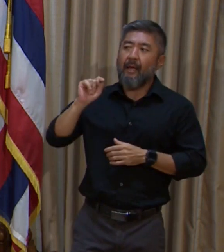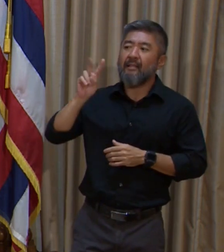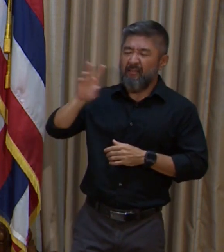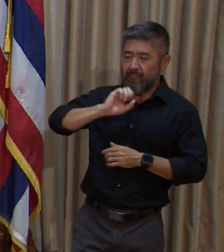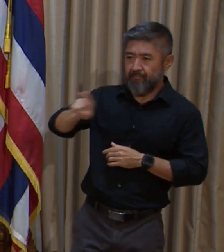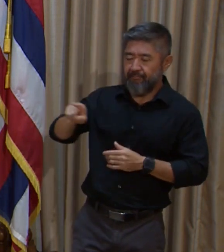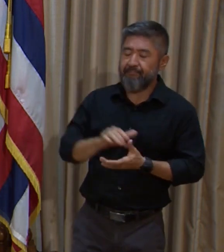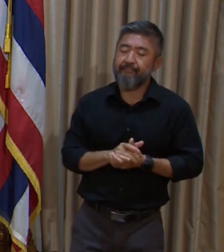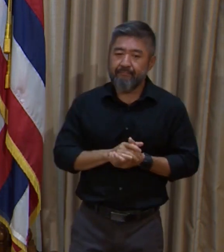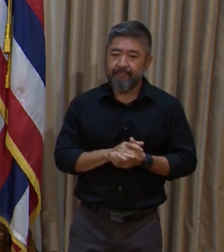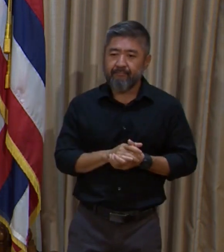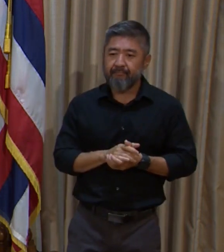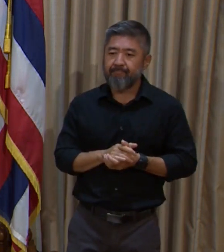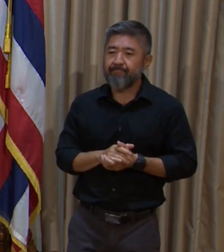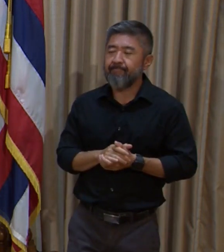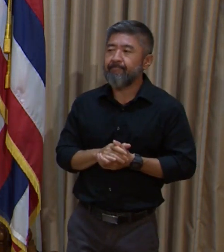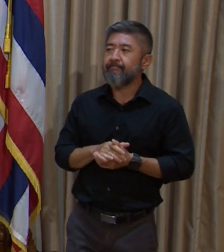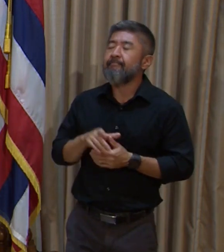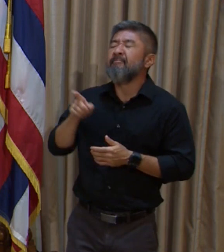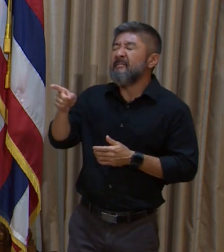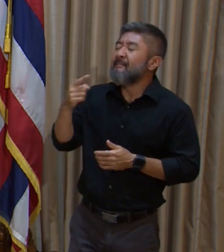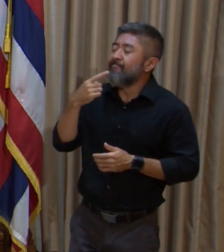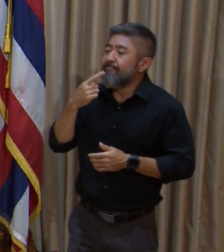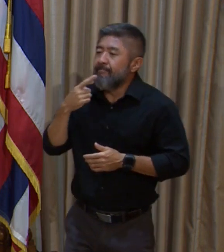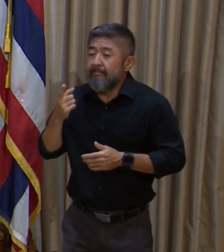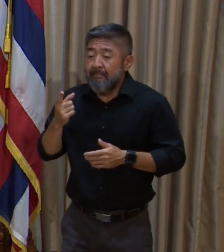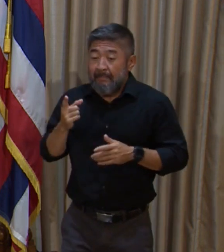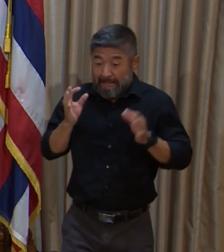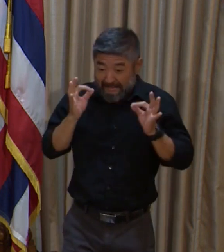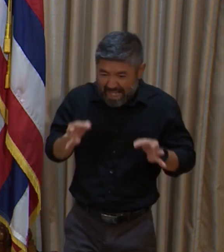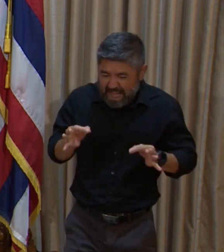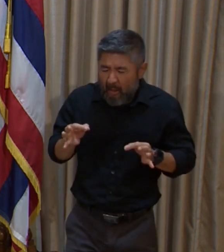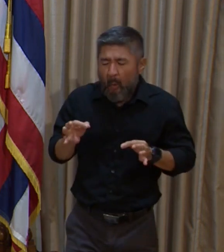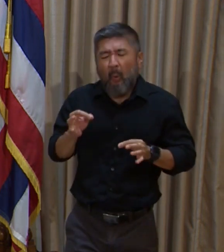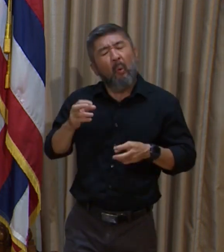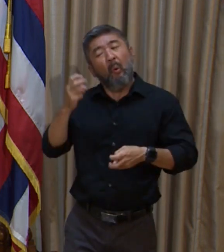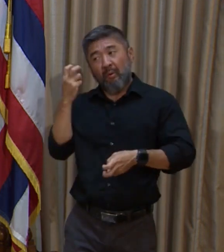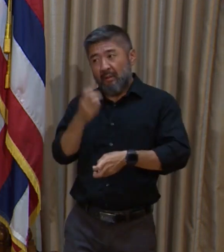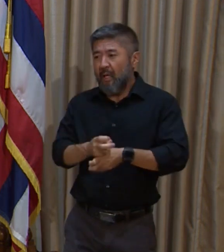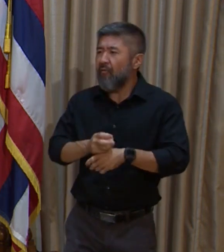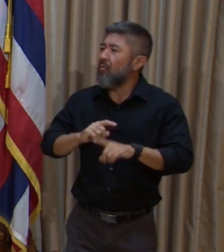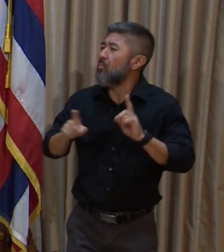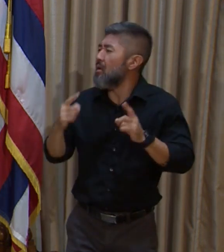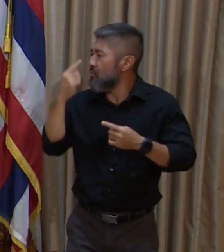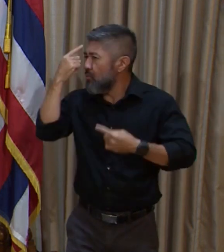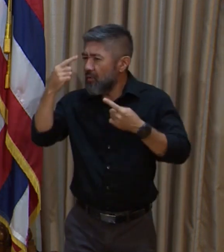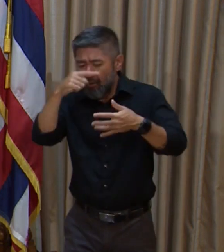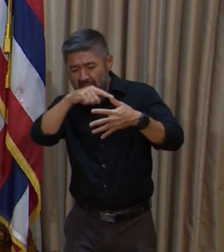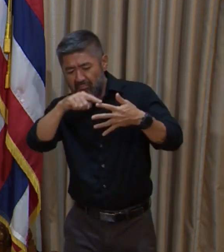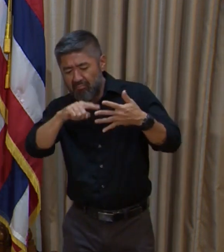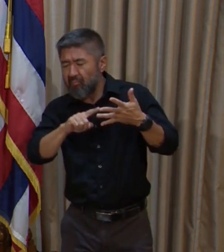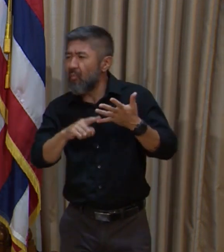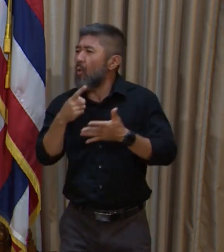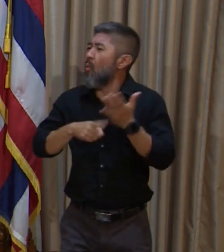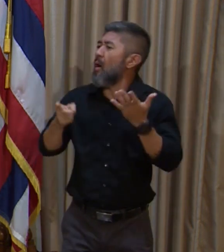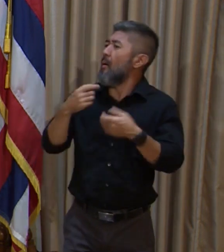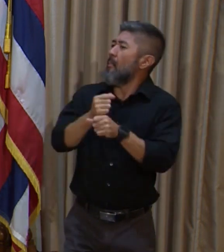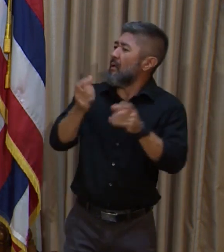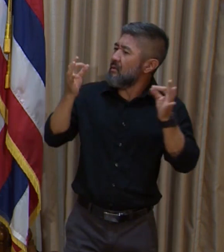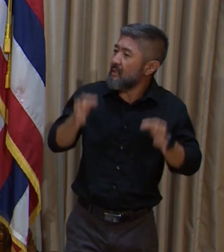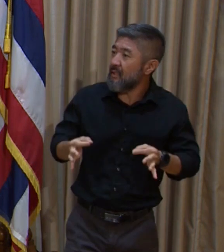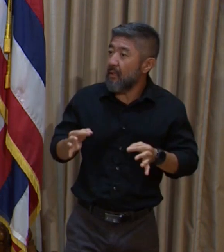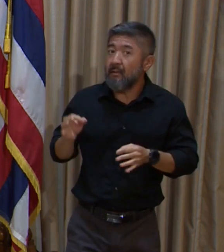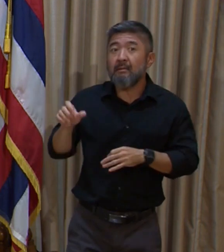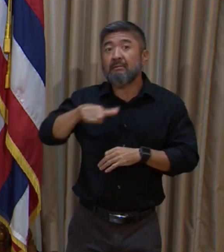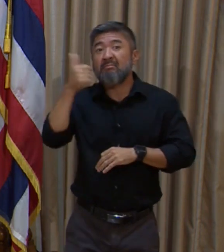Governor, I know you said this was a difficult decision, but can you kind of go into some of the alternatives that were considered? I know some of the unions have said that, you know, they